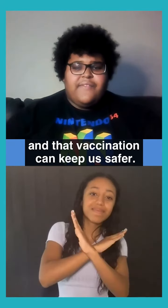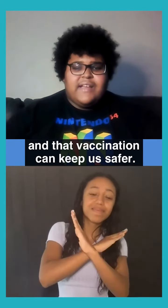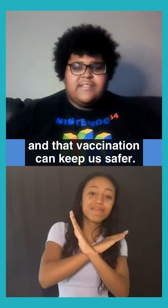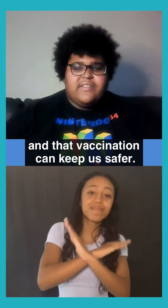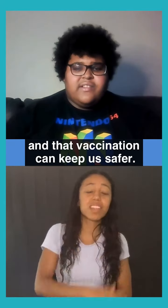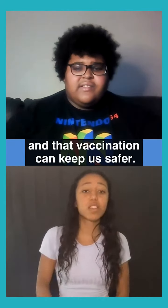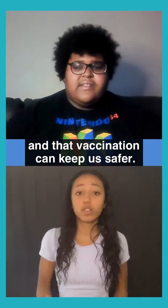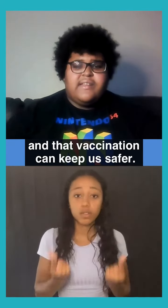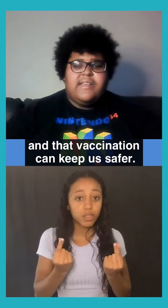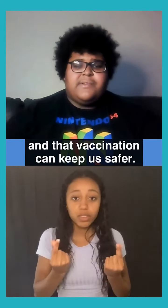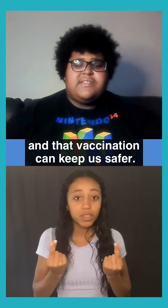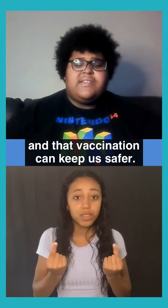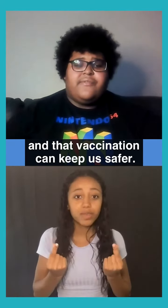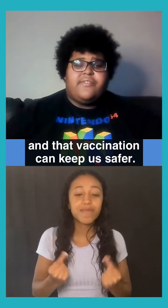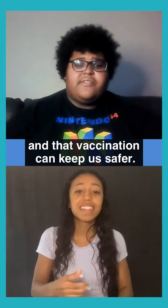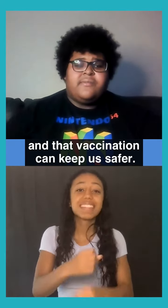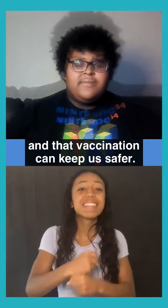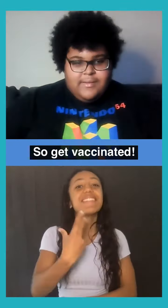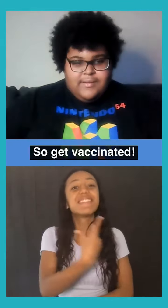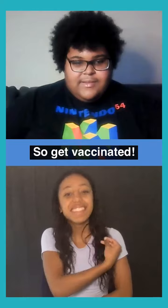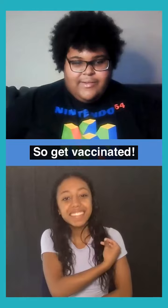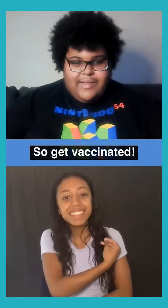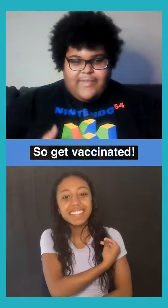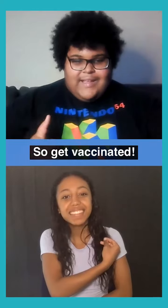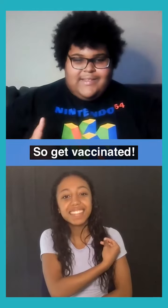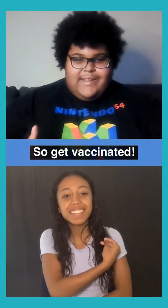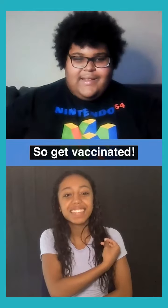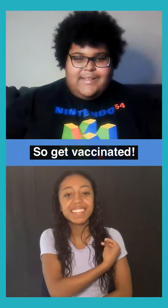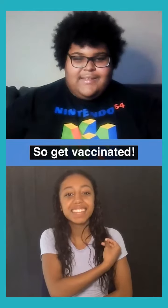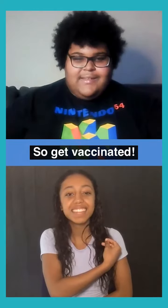And that vaccination can keep us safer. So get vaccinated.